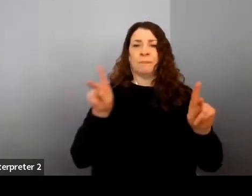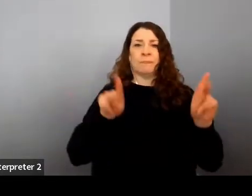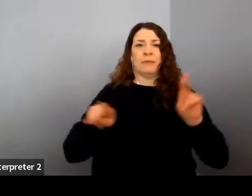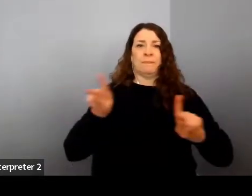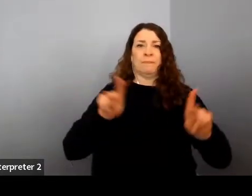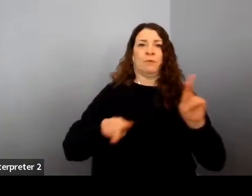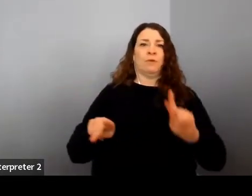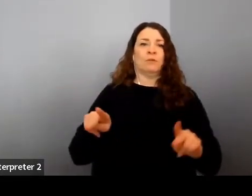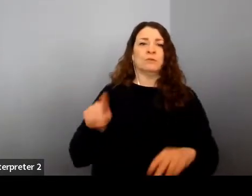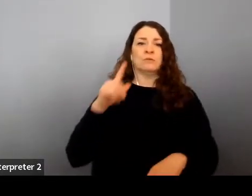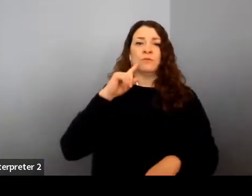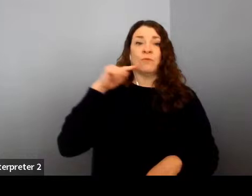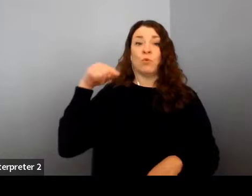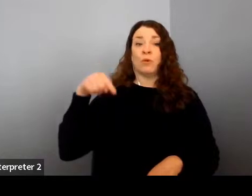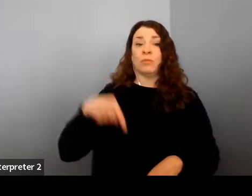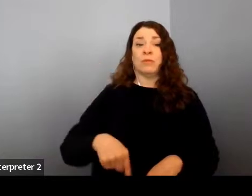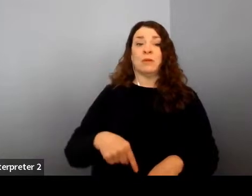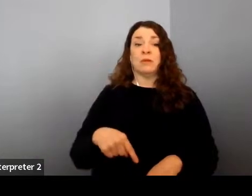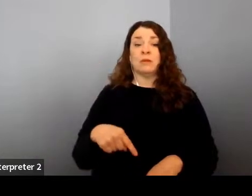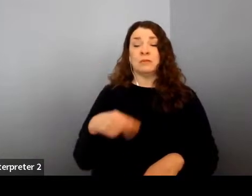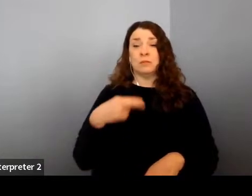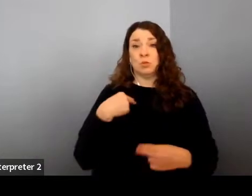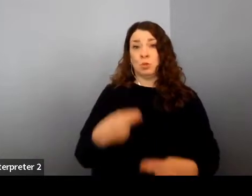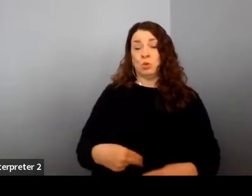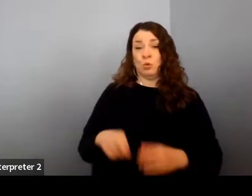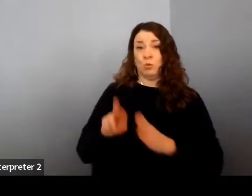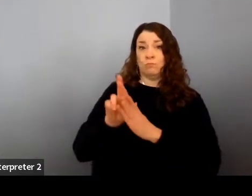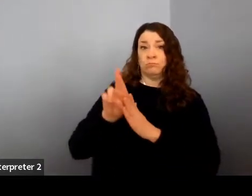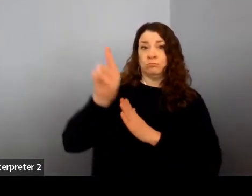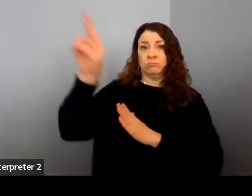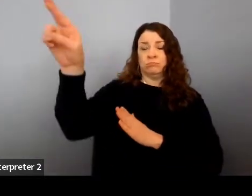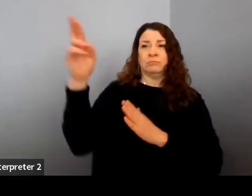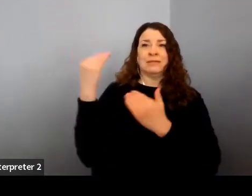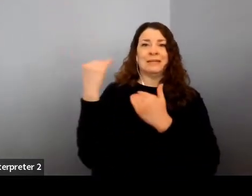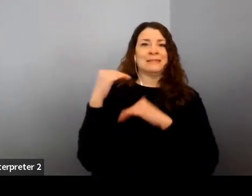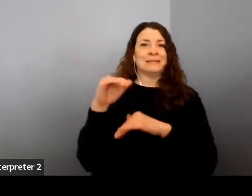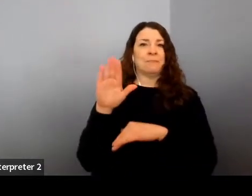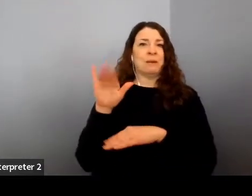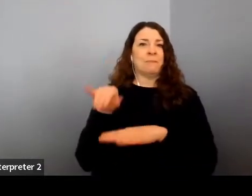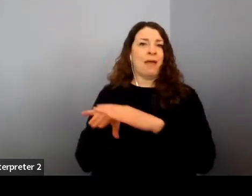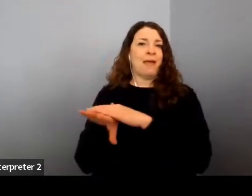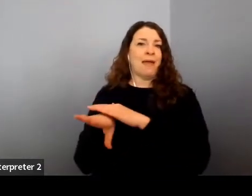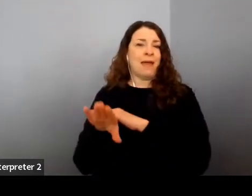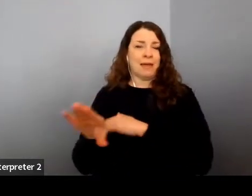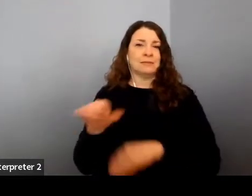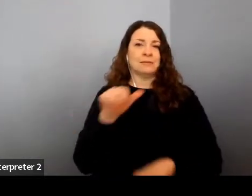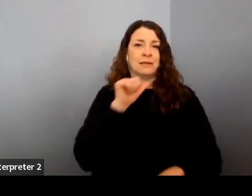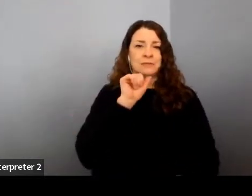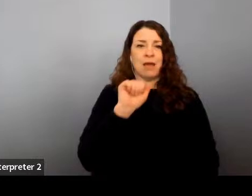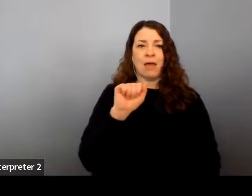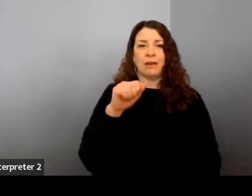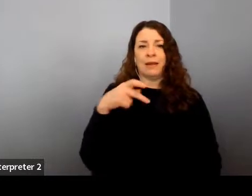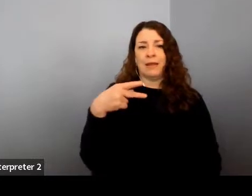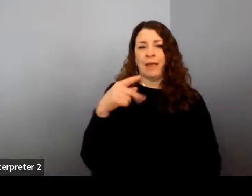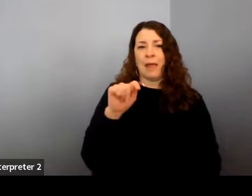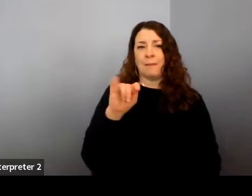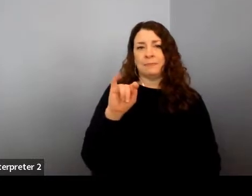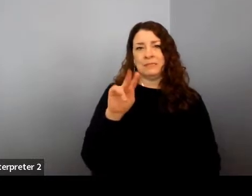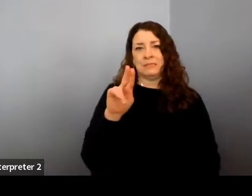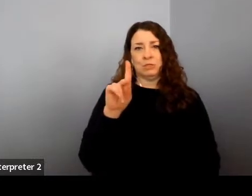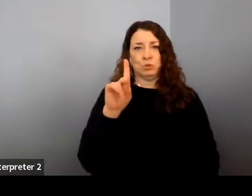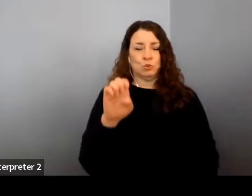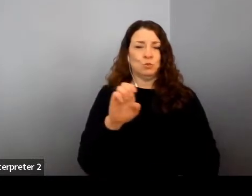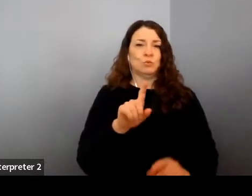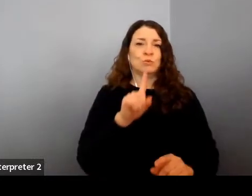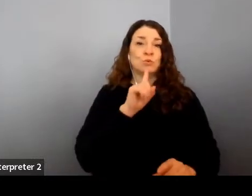for me, human space flight has always been limited by access, not by aptitude. And that was even true in my selection with